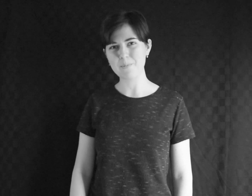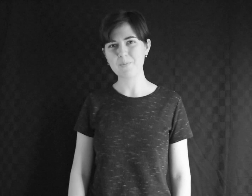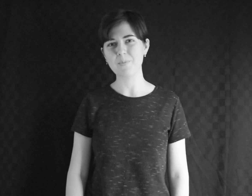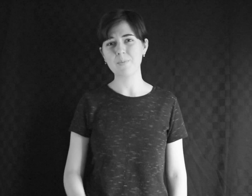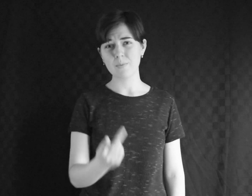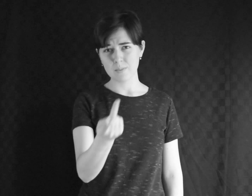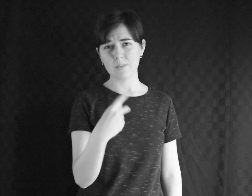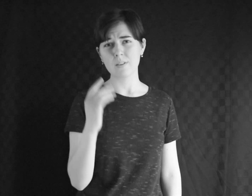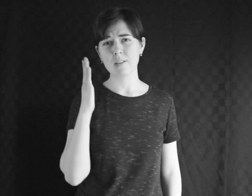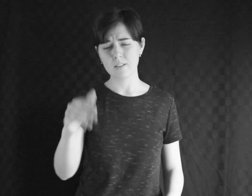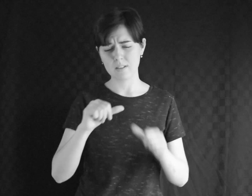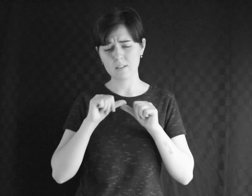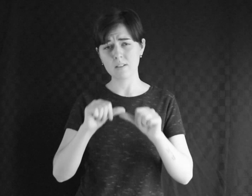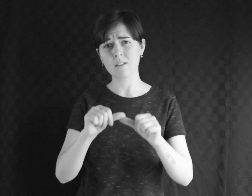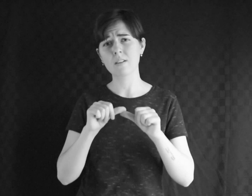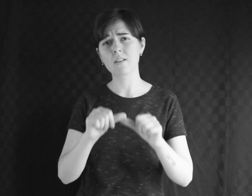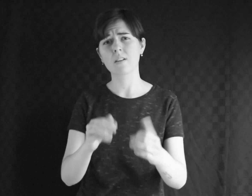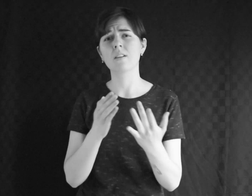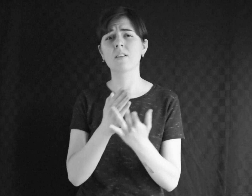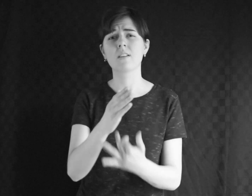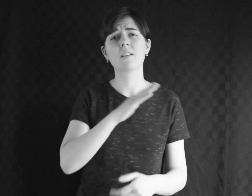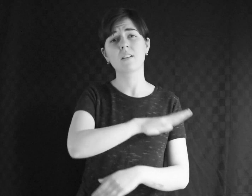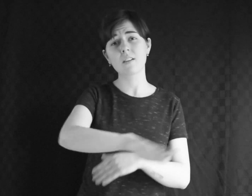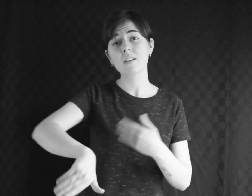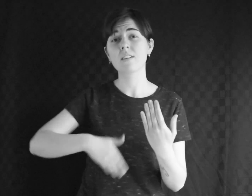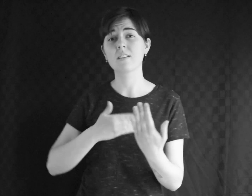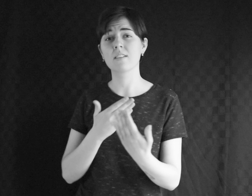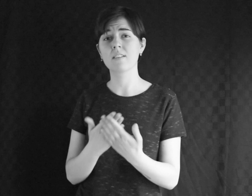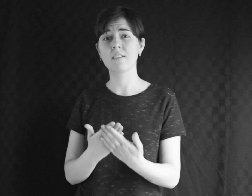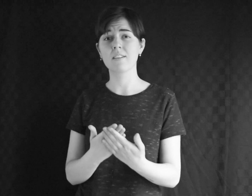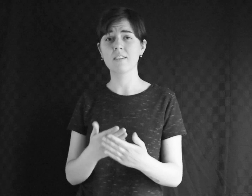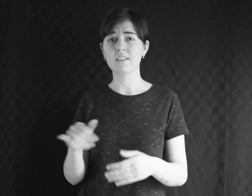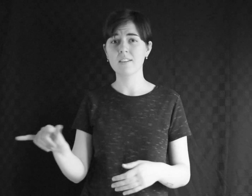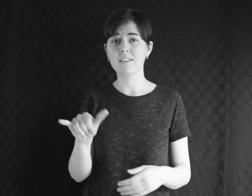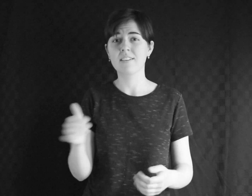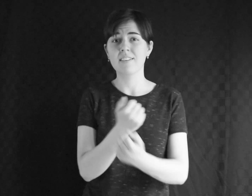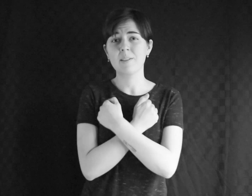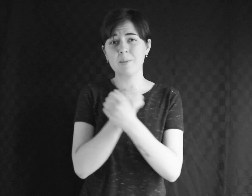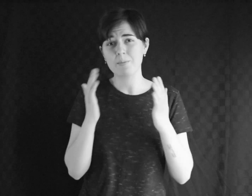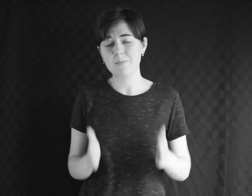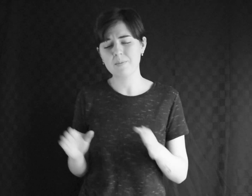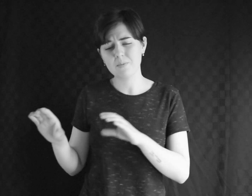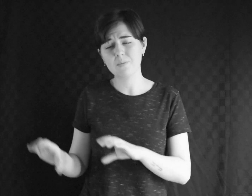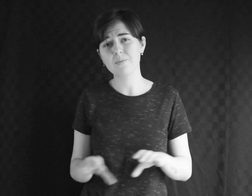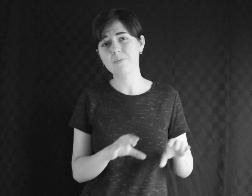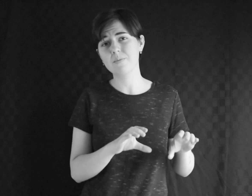We'll make you to the other side Like lovers do